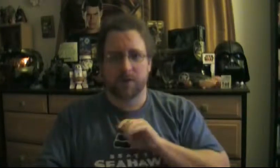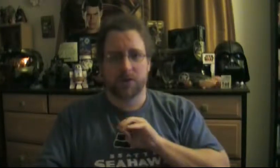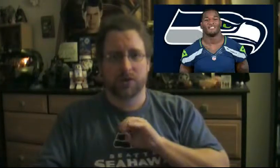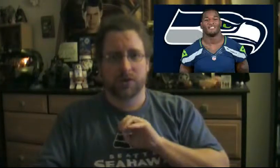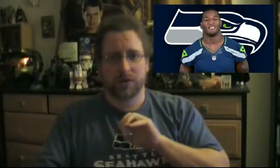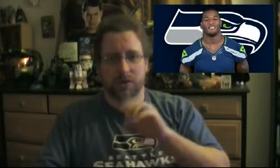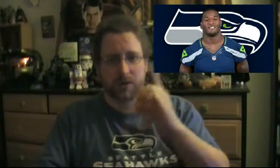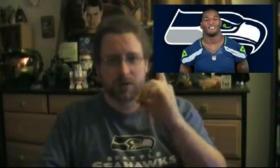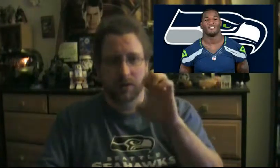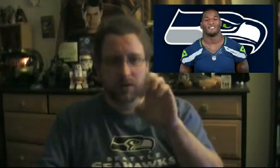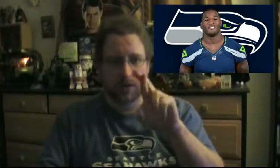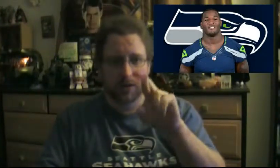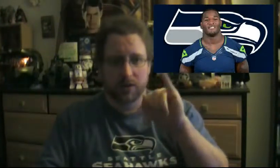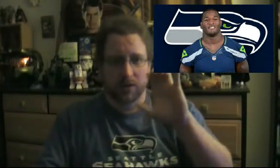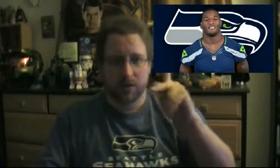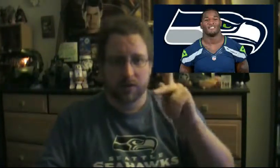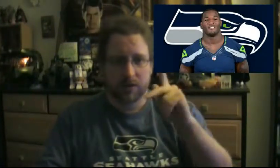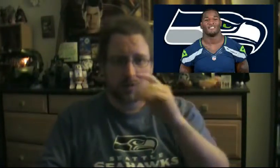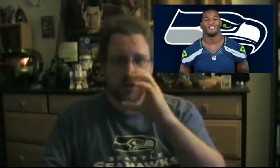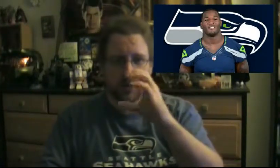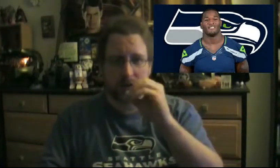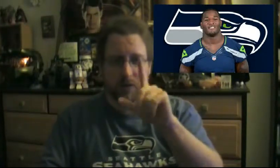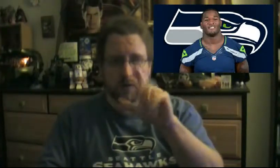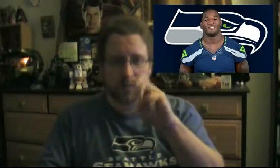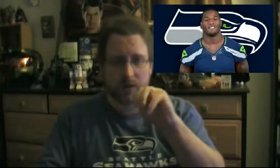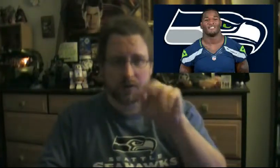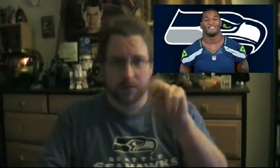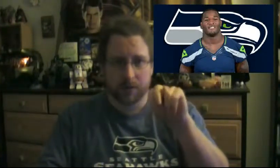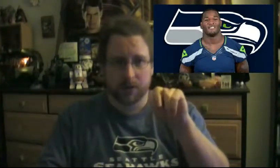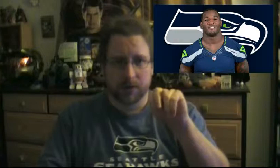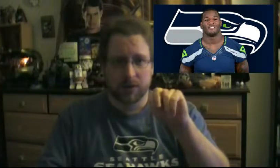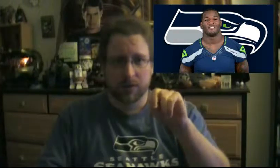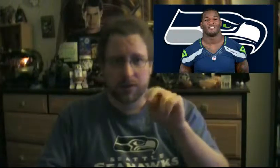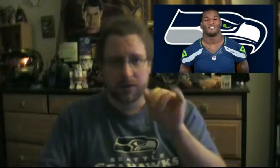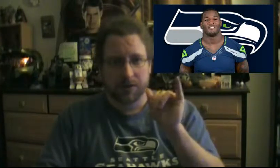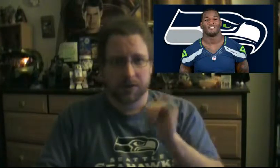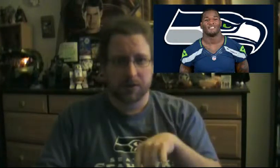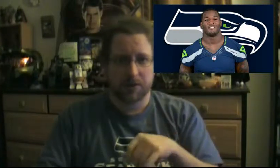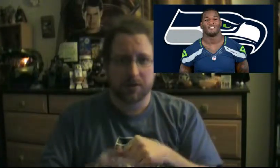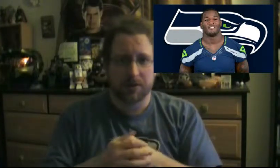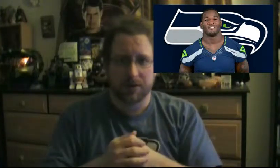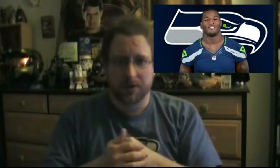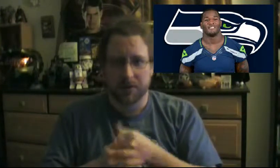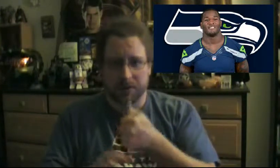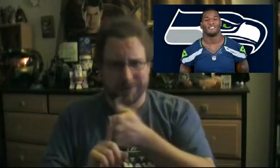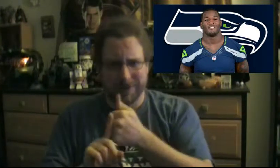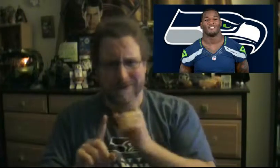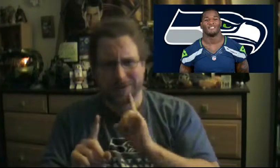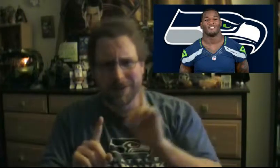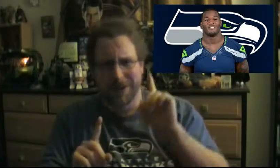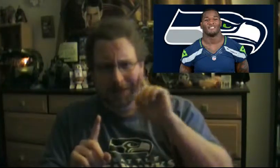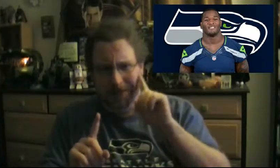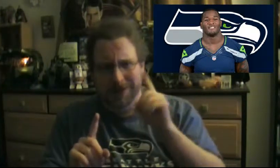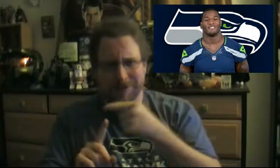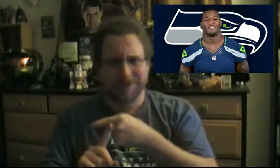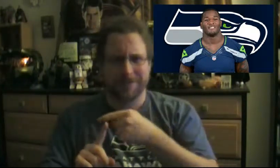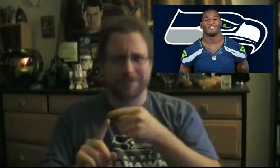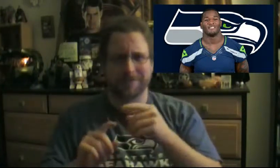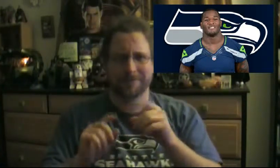lot last year. You did. You made another human being. Or you found that one person out of like the 7 billion who you're